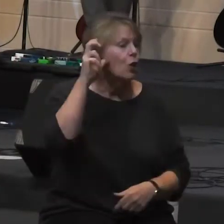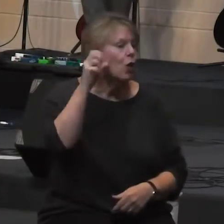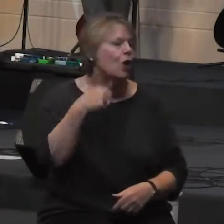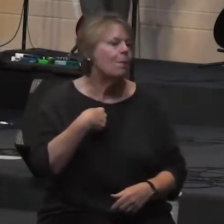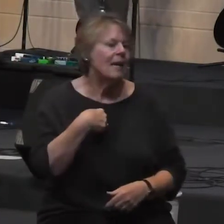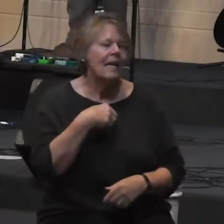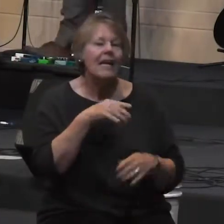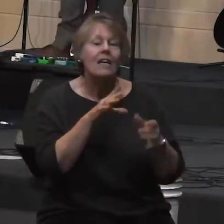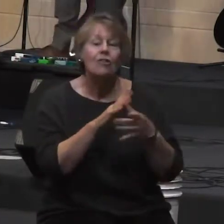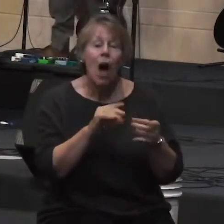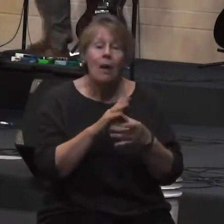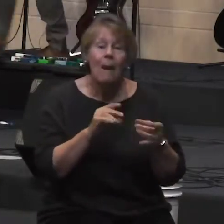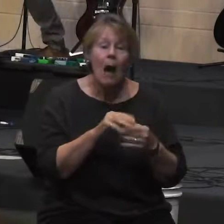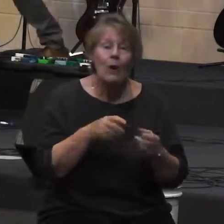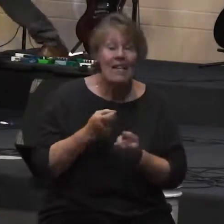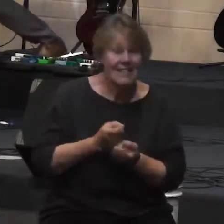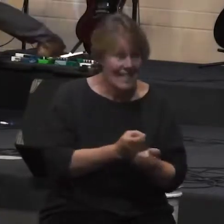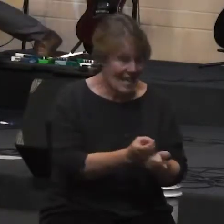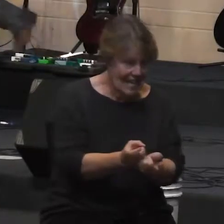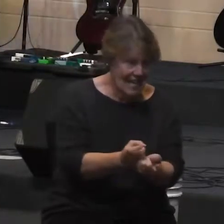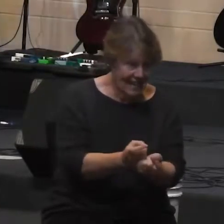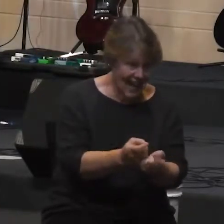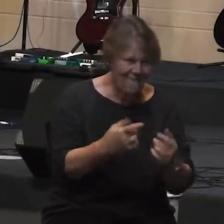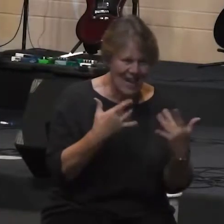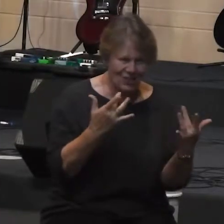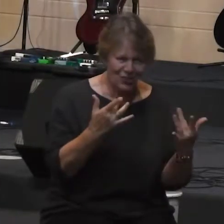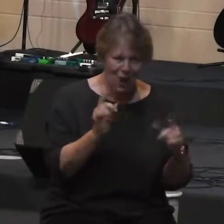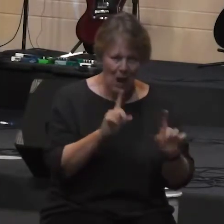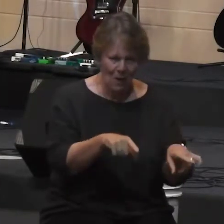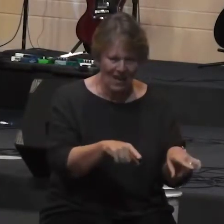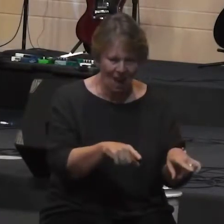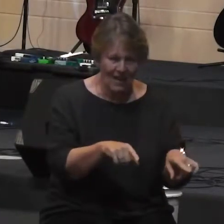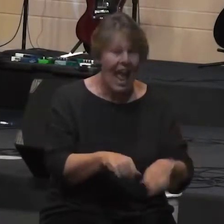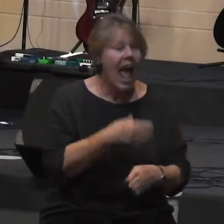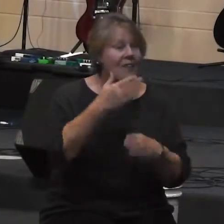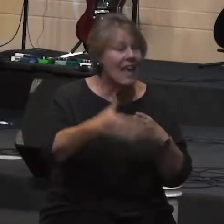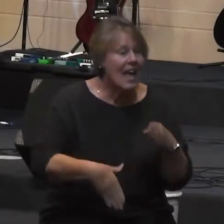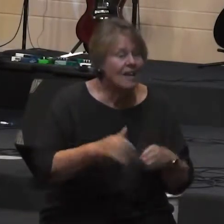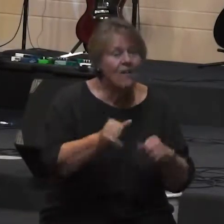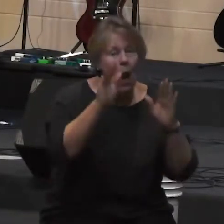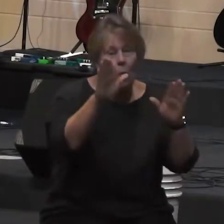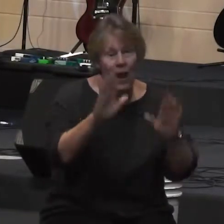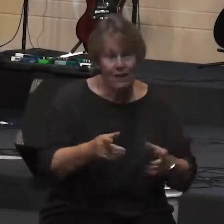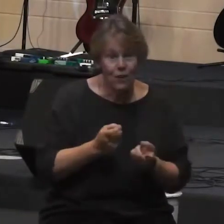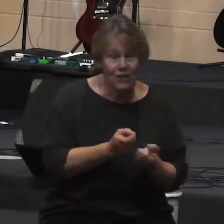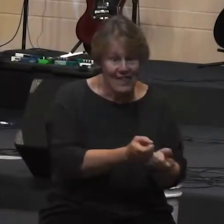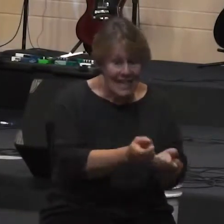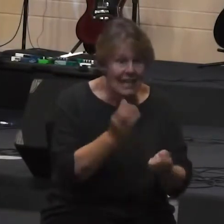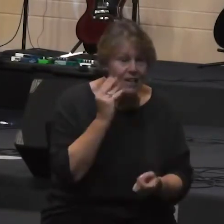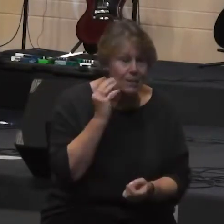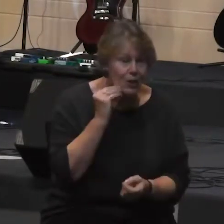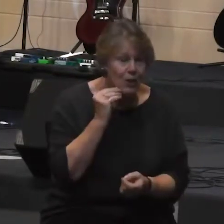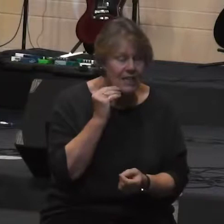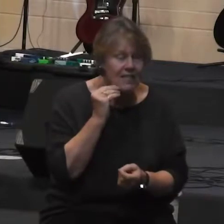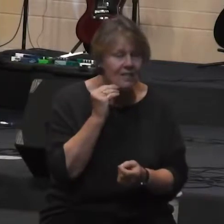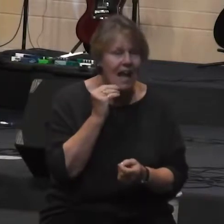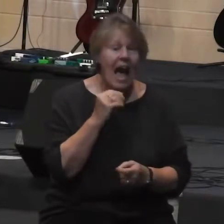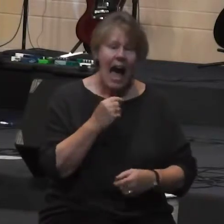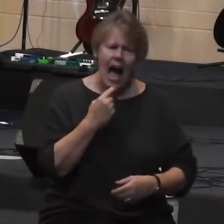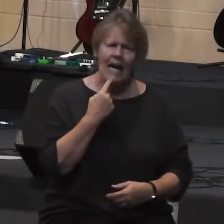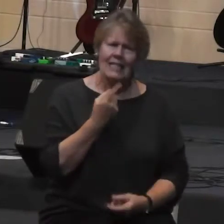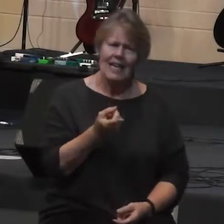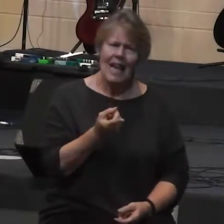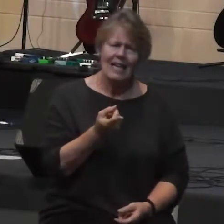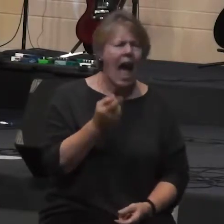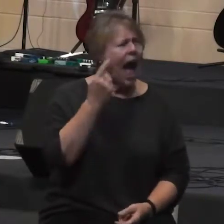adventure I went on. And at the end of that really wonderful skiing experience I had, I said, you know,